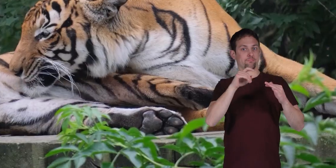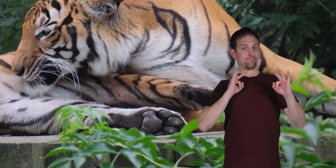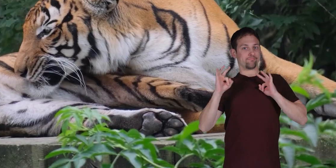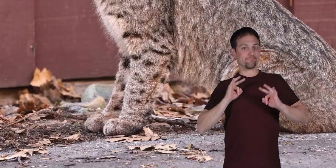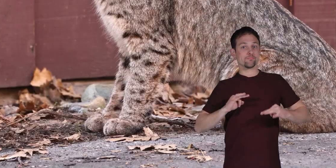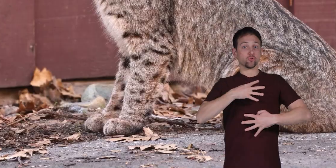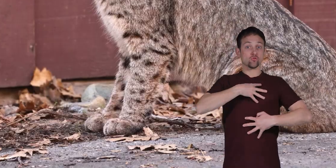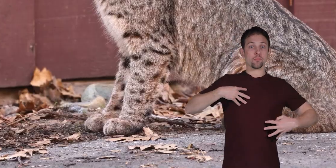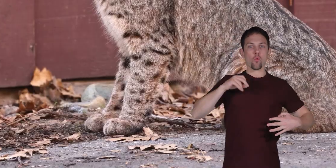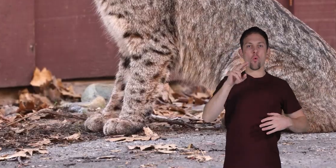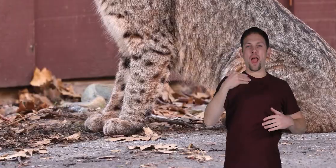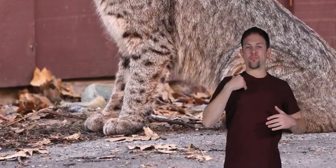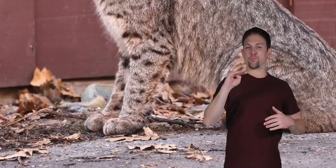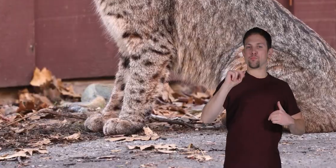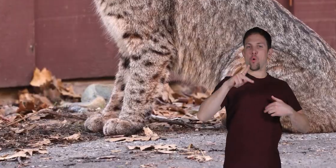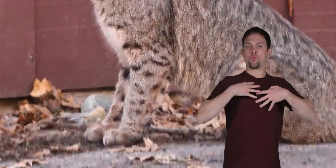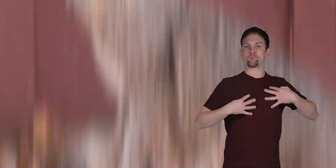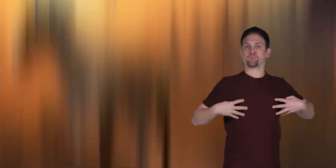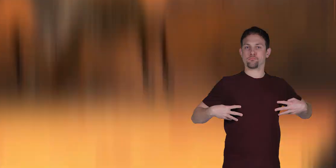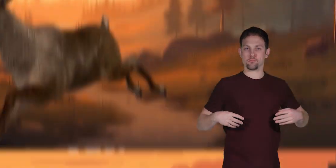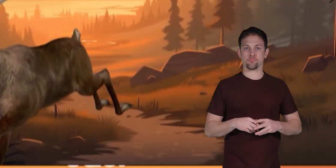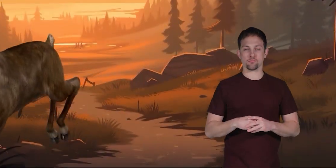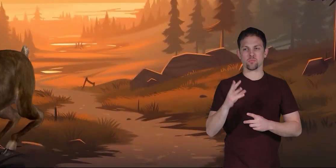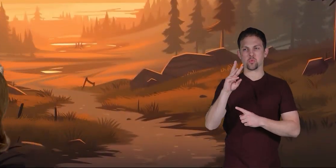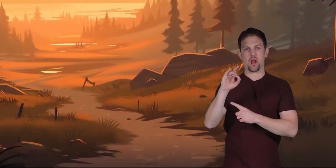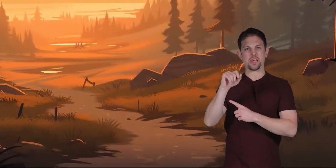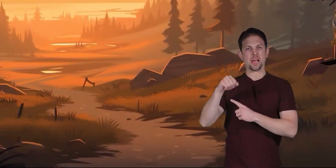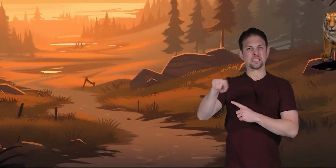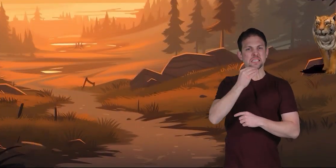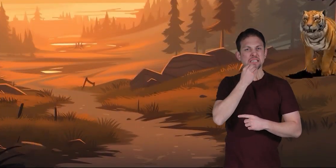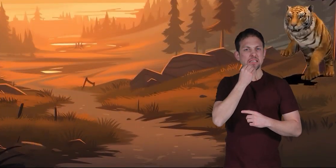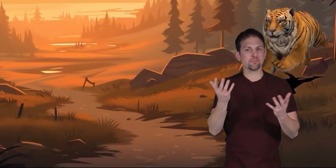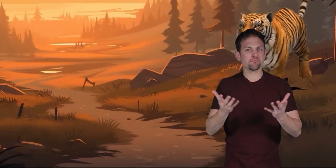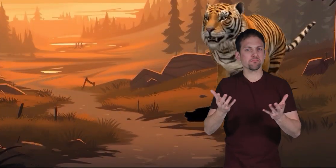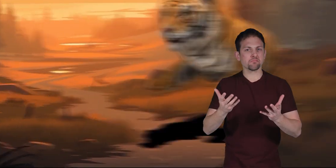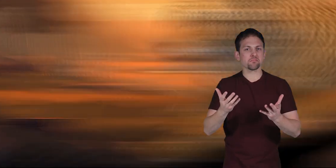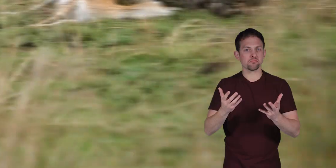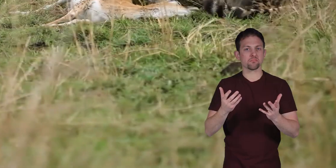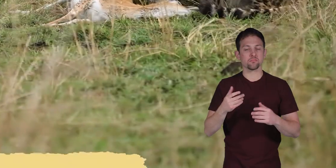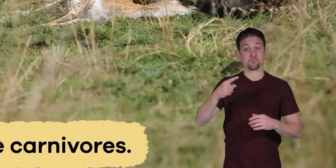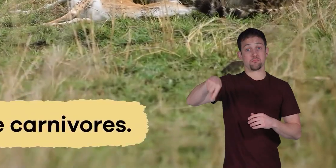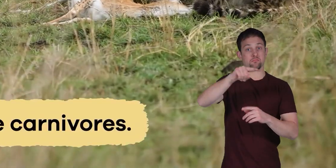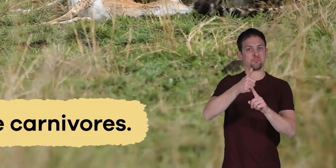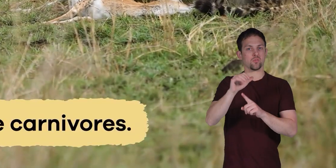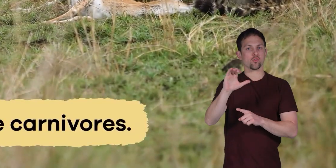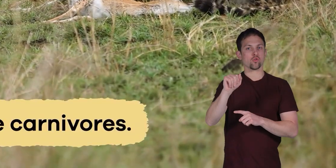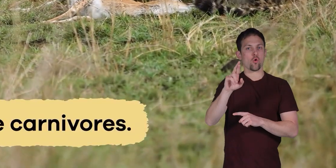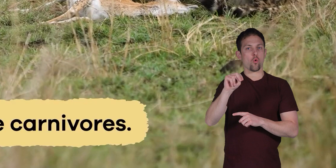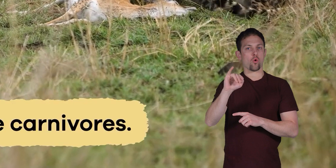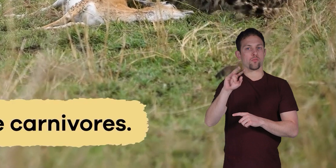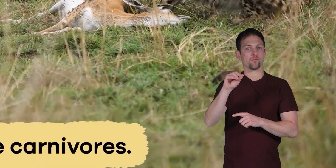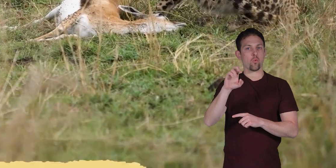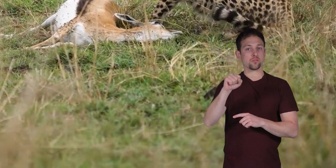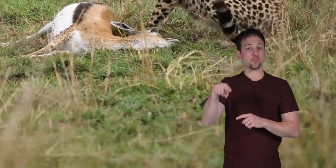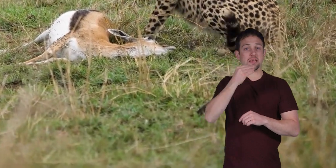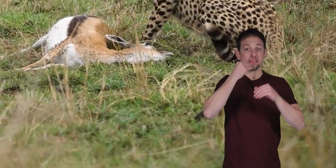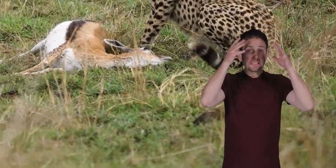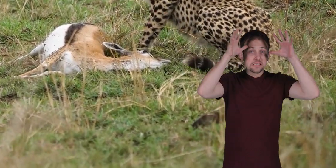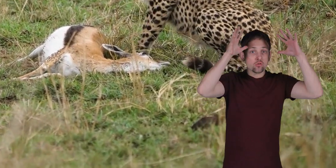striped, or marked in some other way. What do wildcats eat? Wildcats are carnivores. They eat deer,